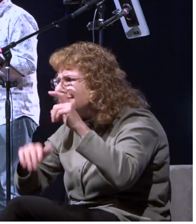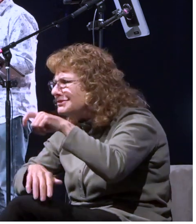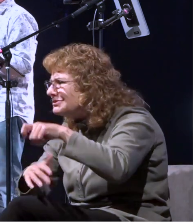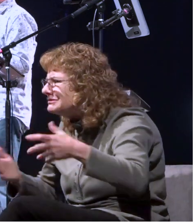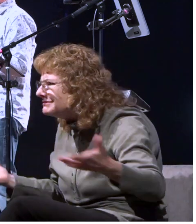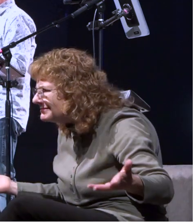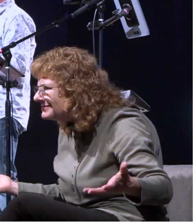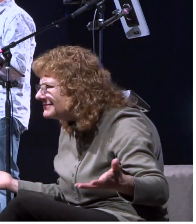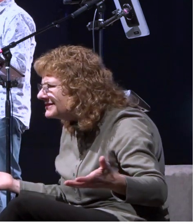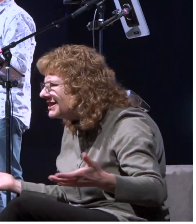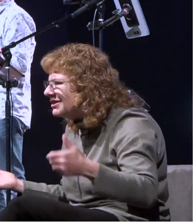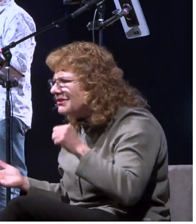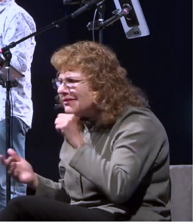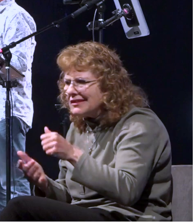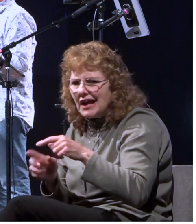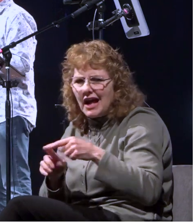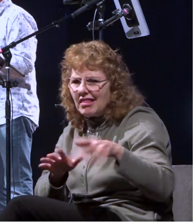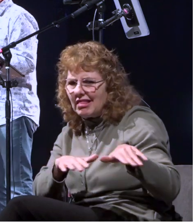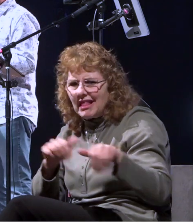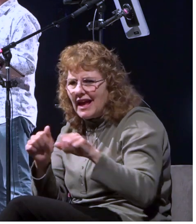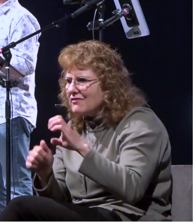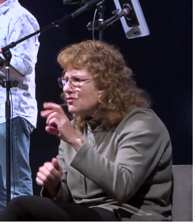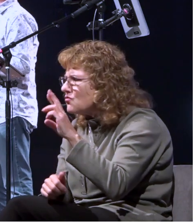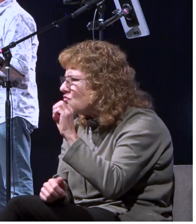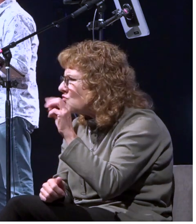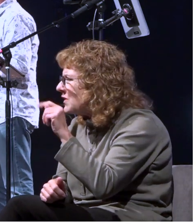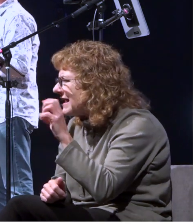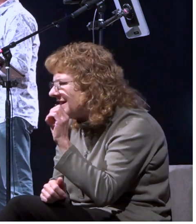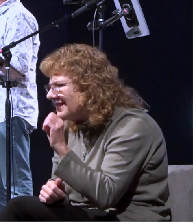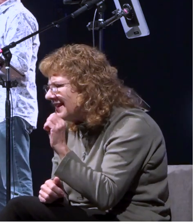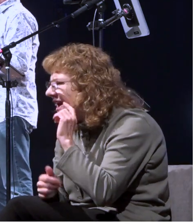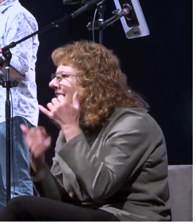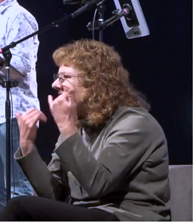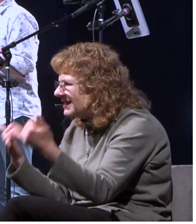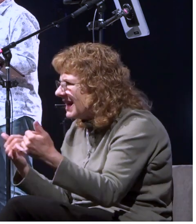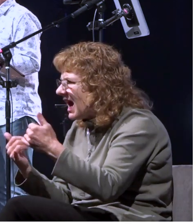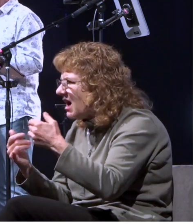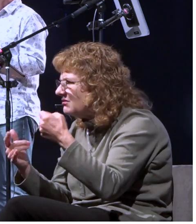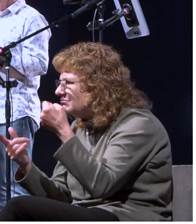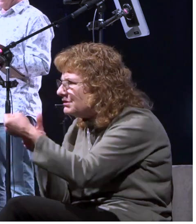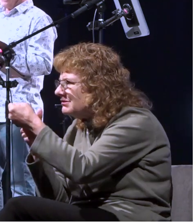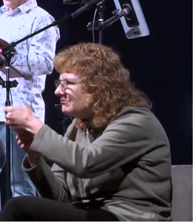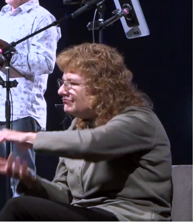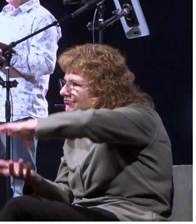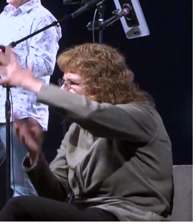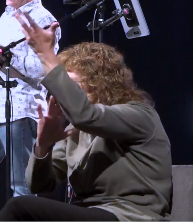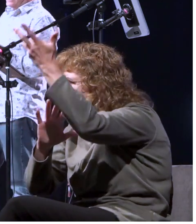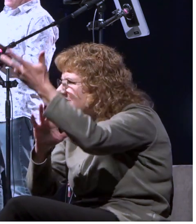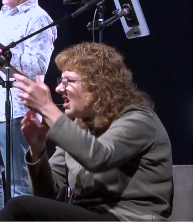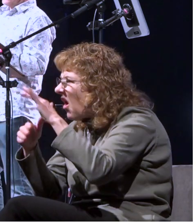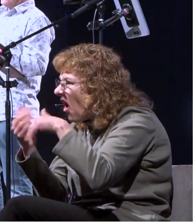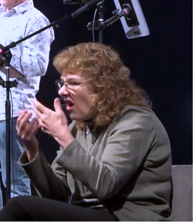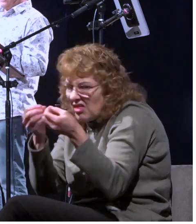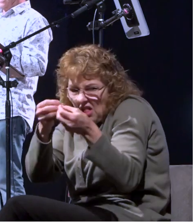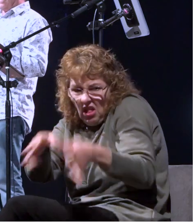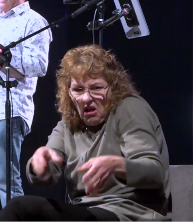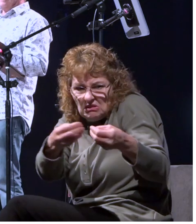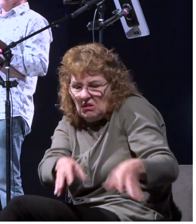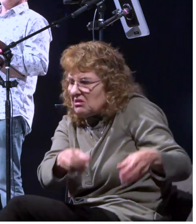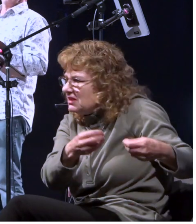sailed from crete and incurred this disaster and loss now we're going to look into this we'll see that this isn't uh this